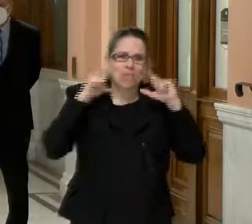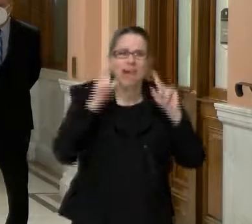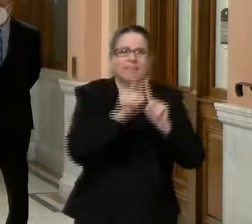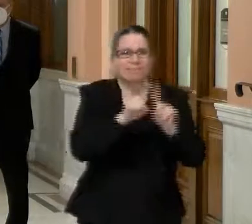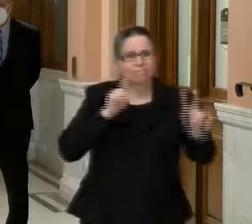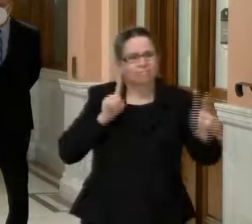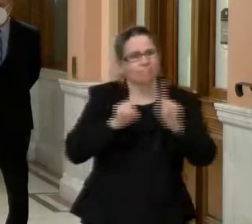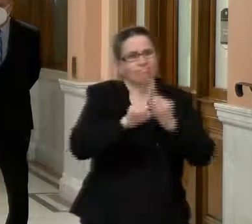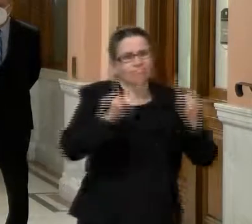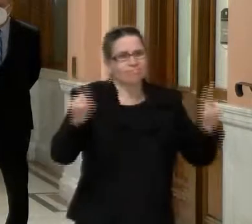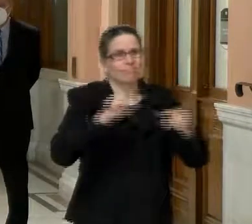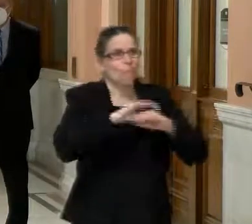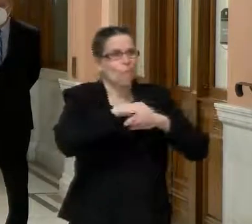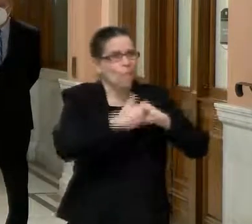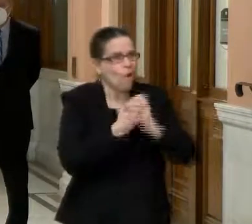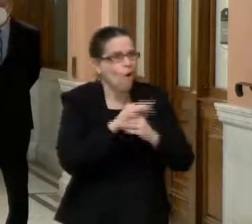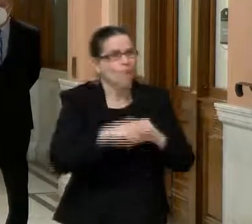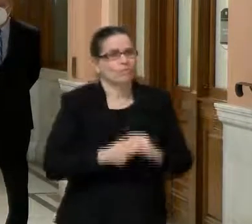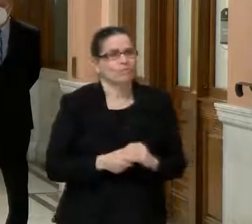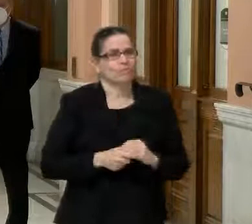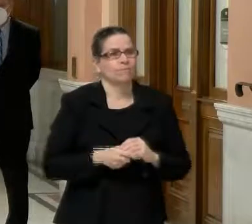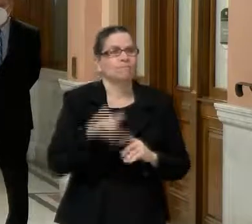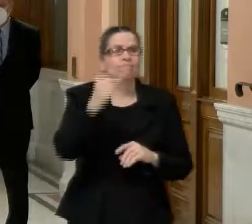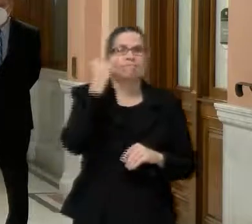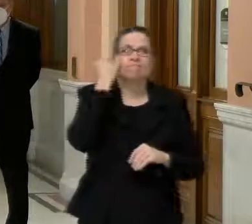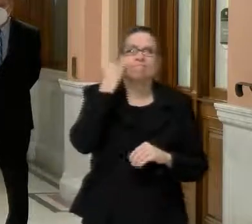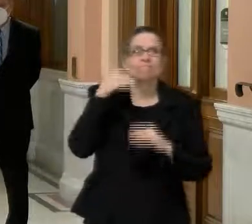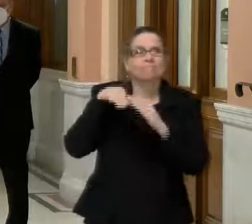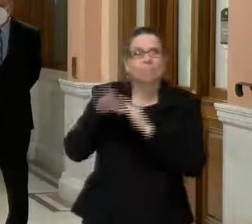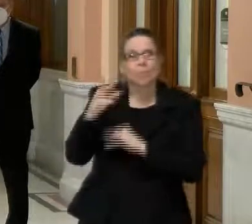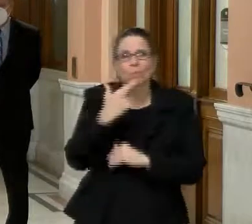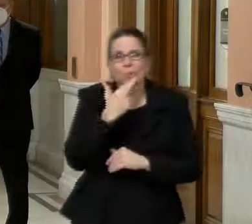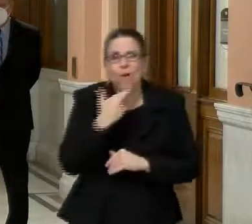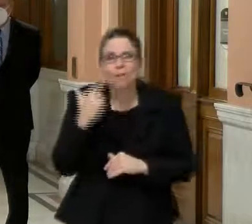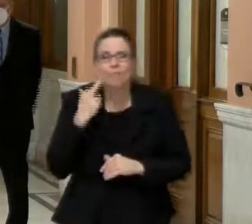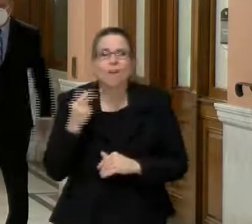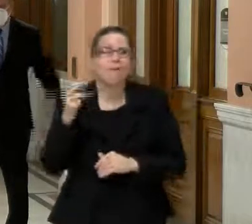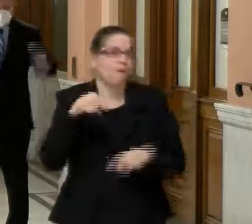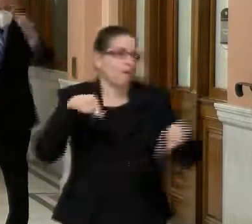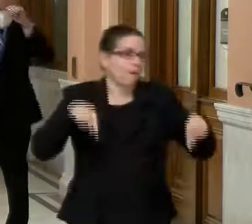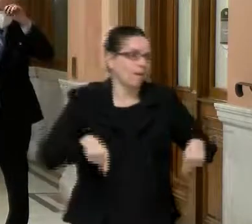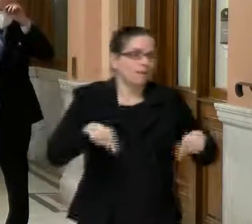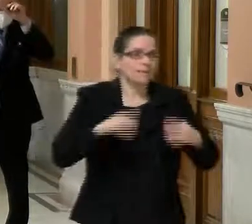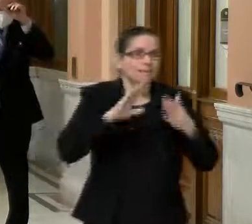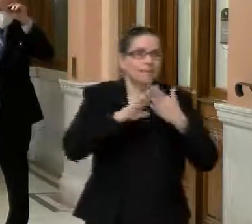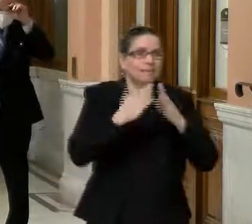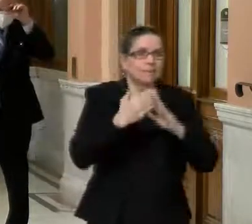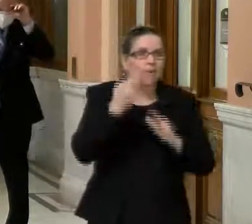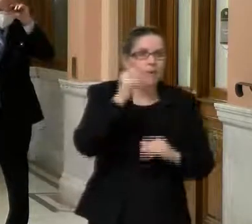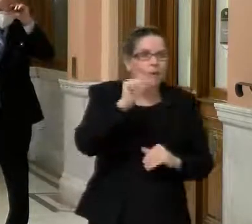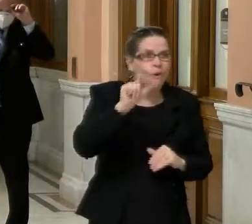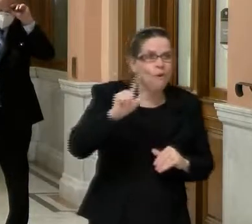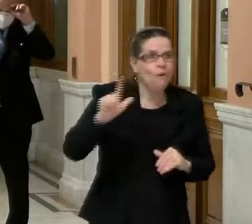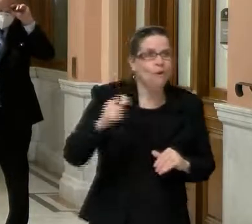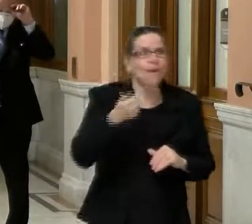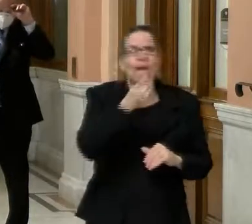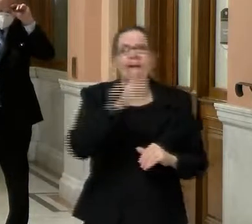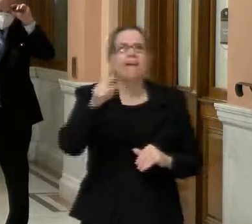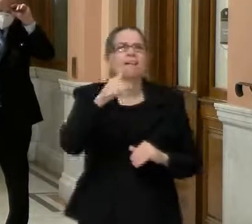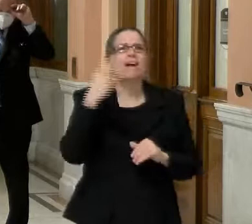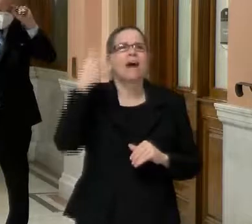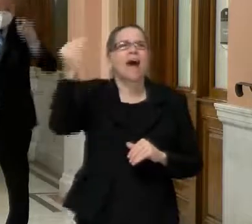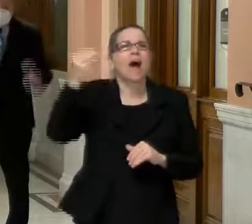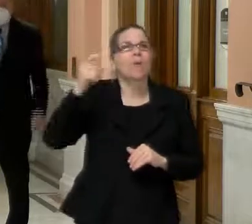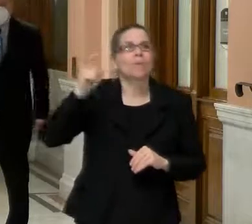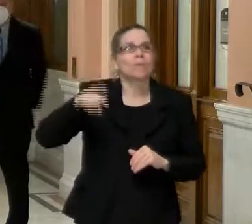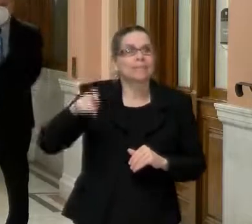going out to a restaurant, you're going out to city hall, you're going out to do some of the things that, uh, you're going to be able to do,